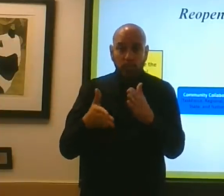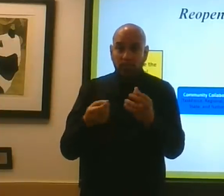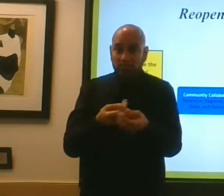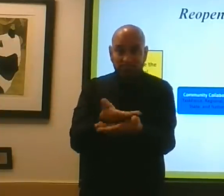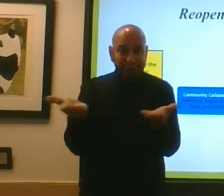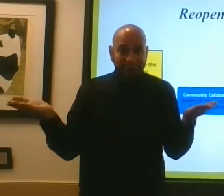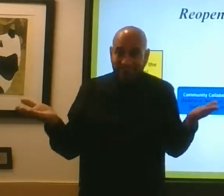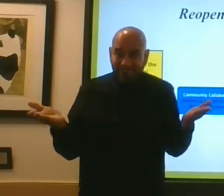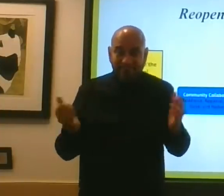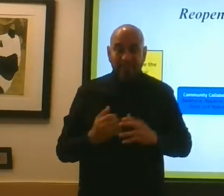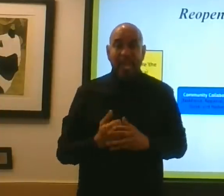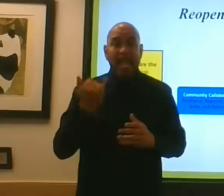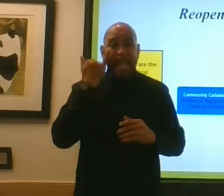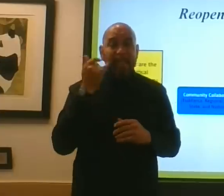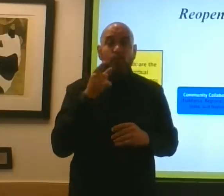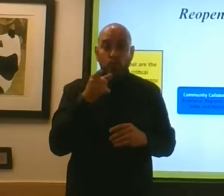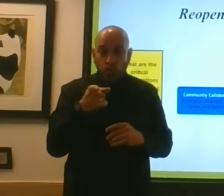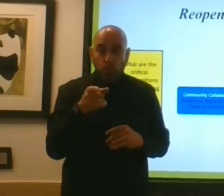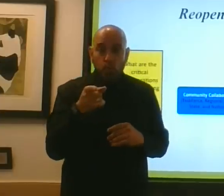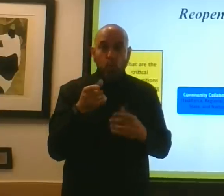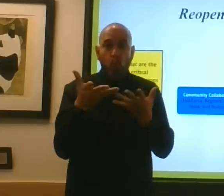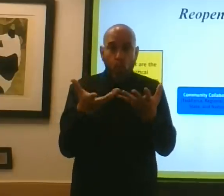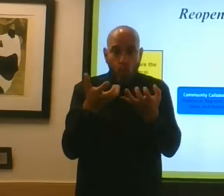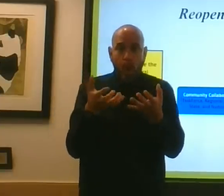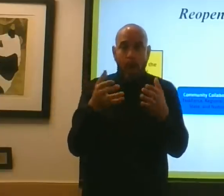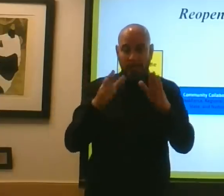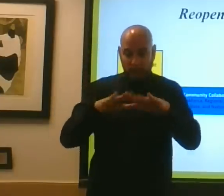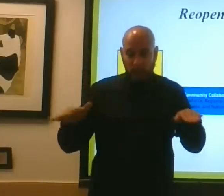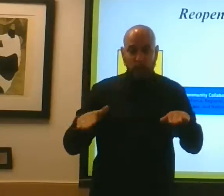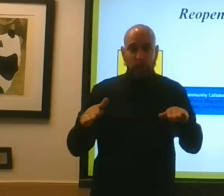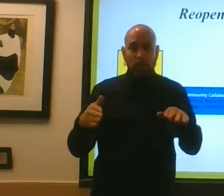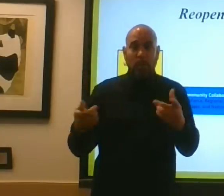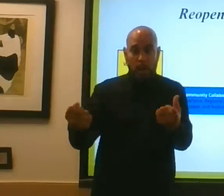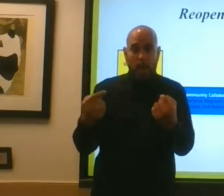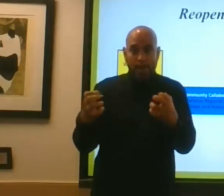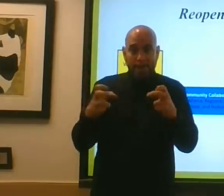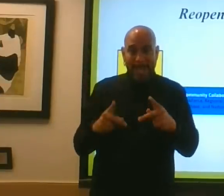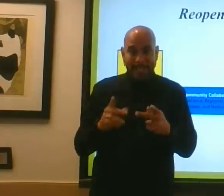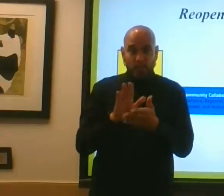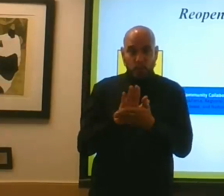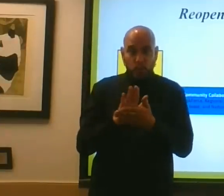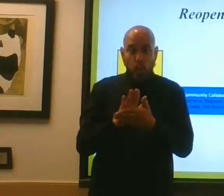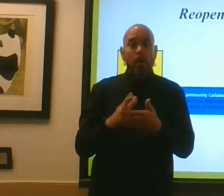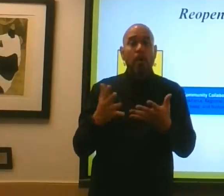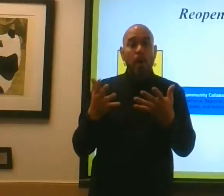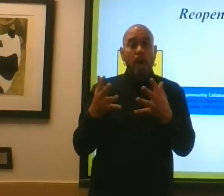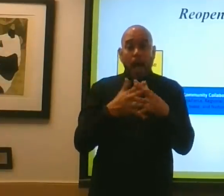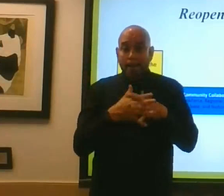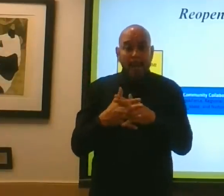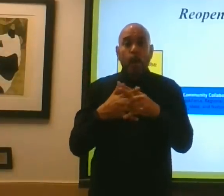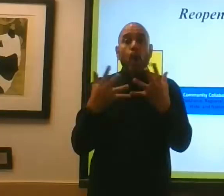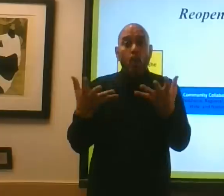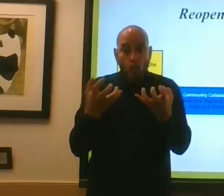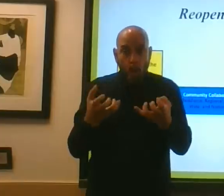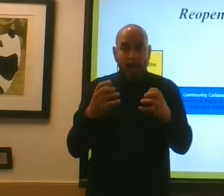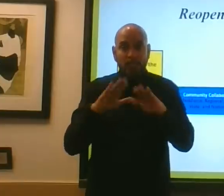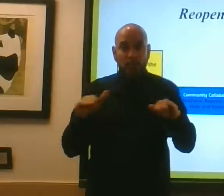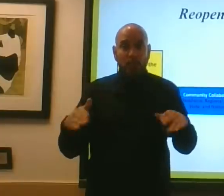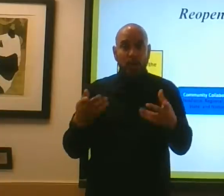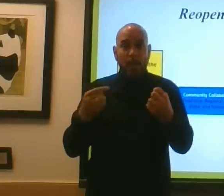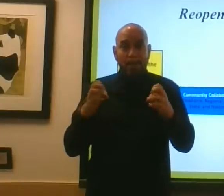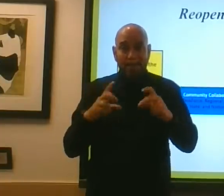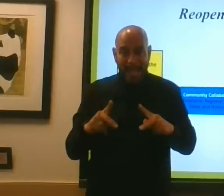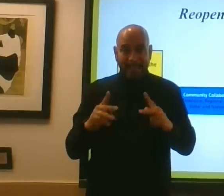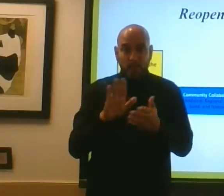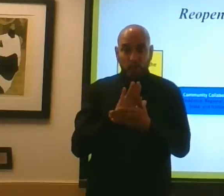if you say you want children to come back to school, if America wants children to come back to school, and we do, then